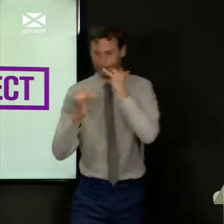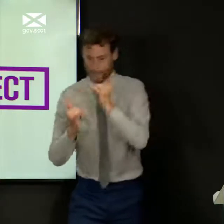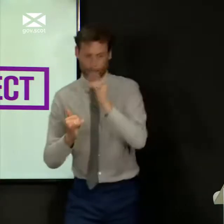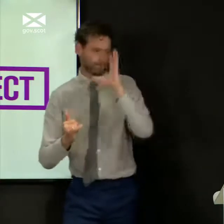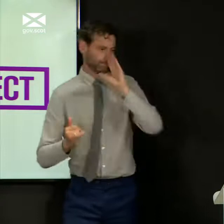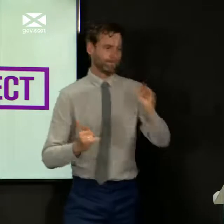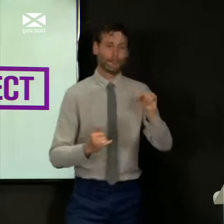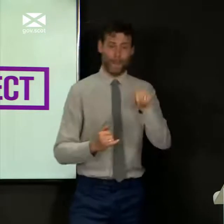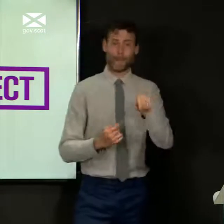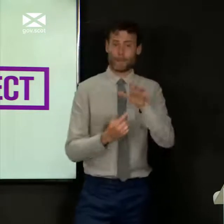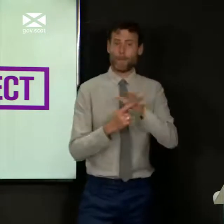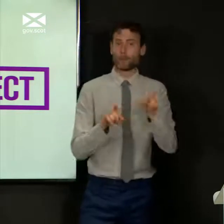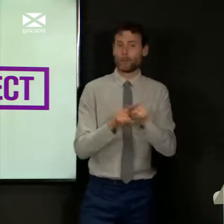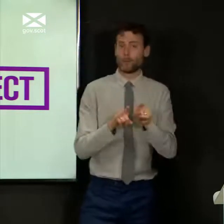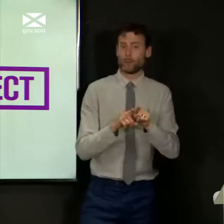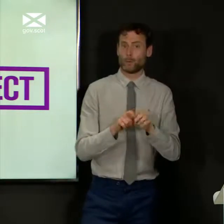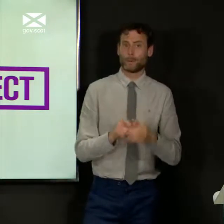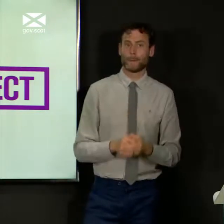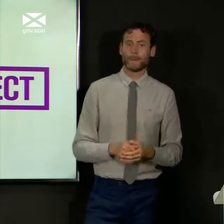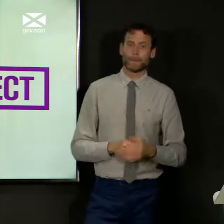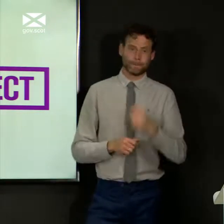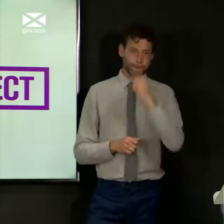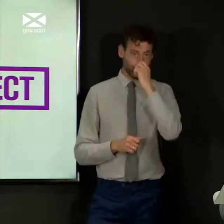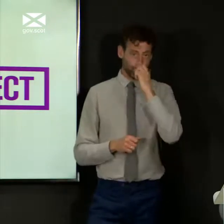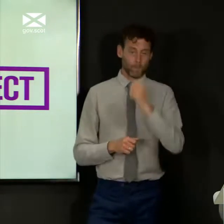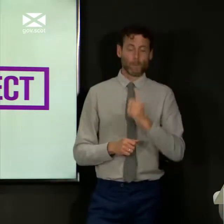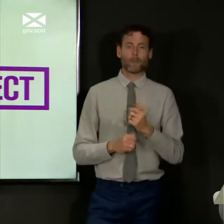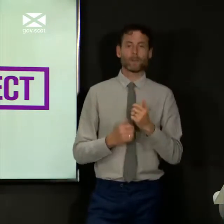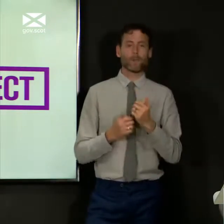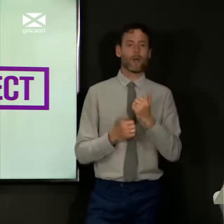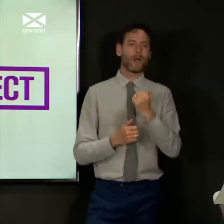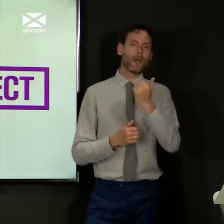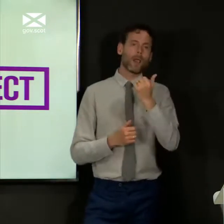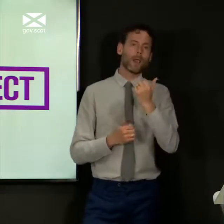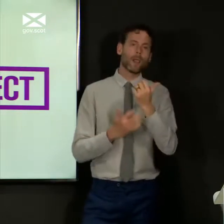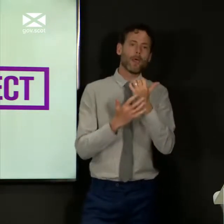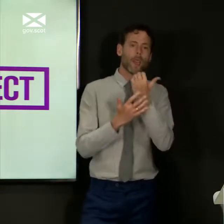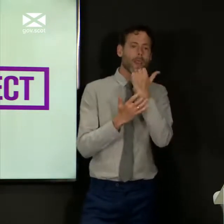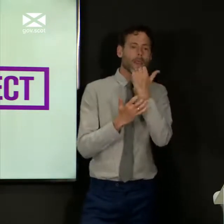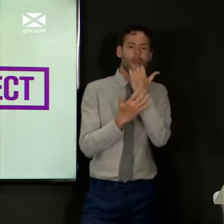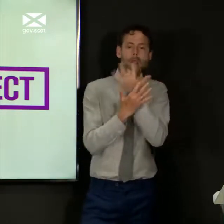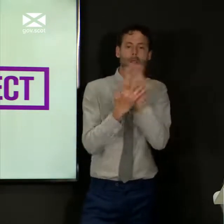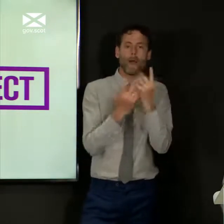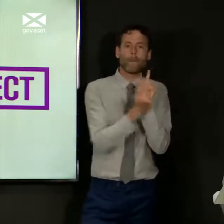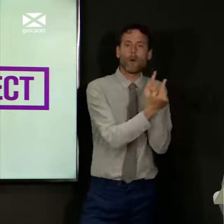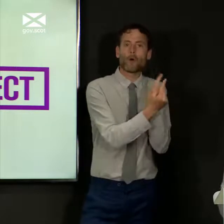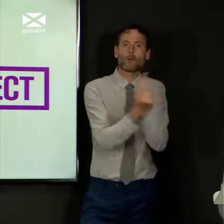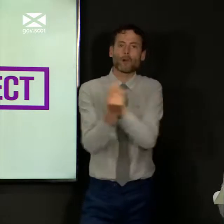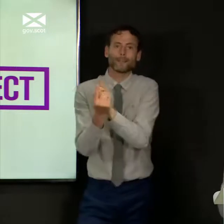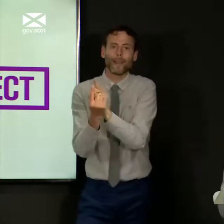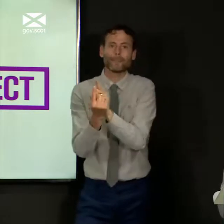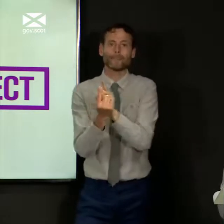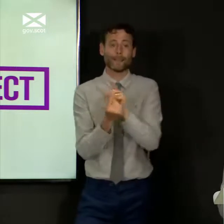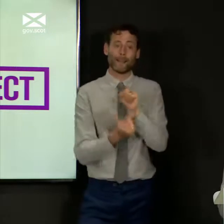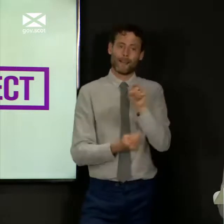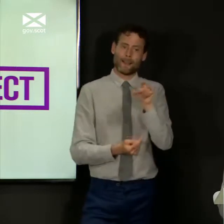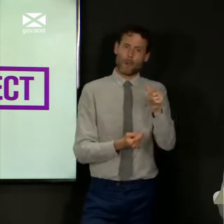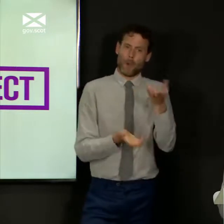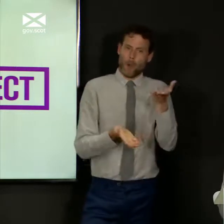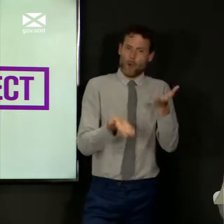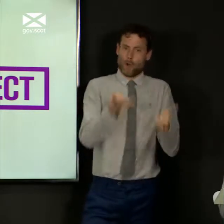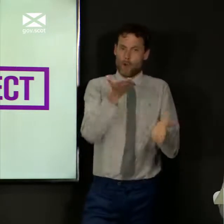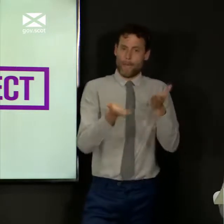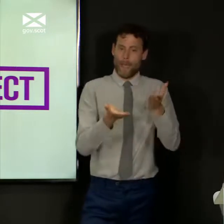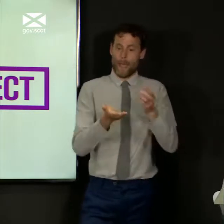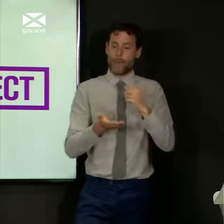is really important in that. The number of contacts and how that compares with what our